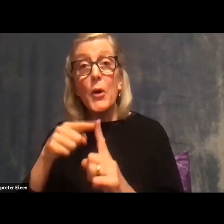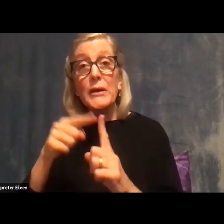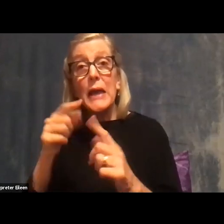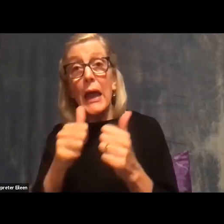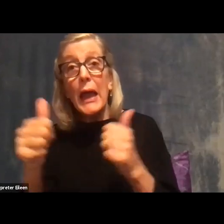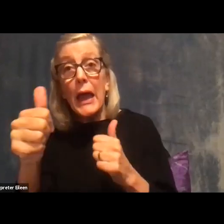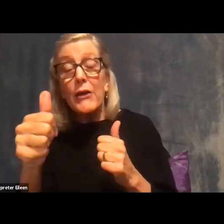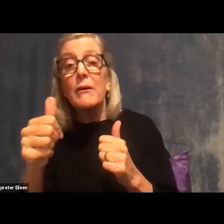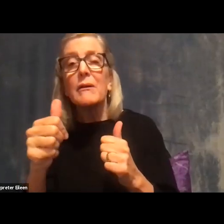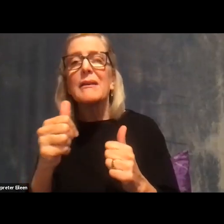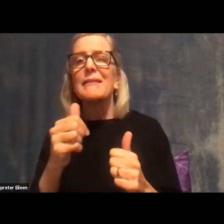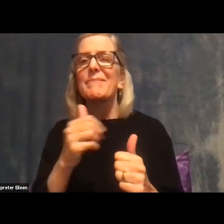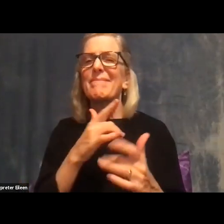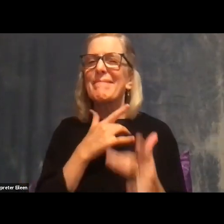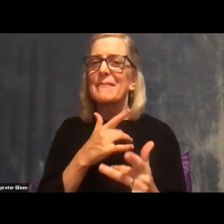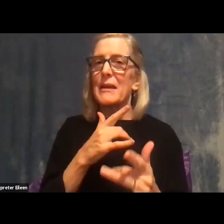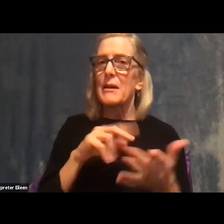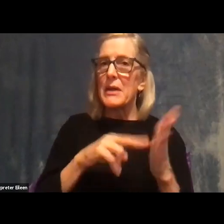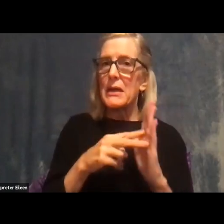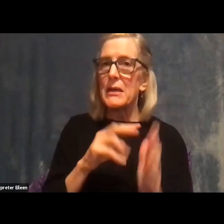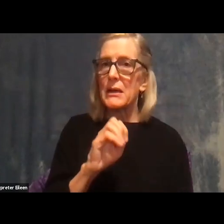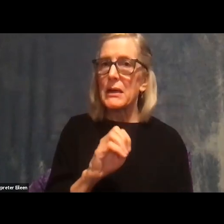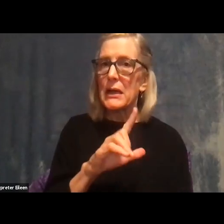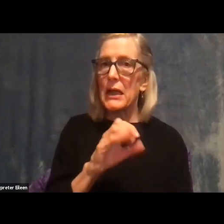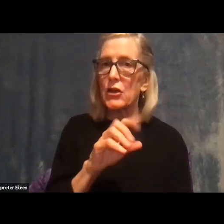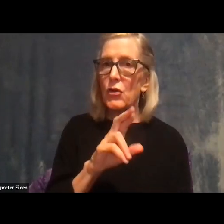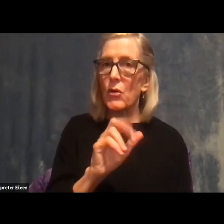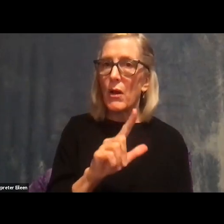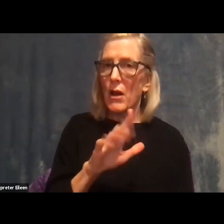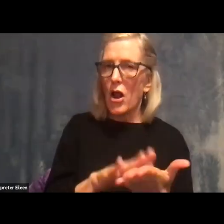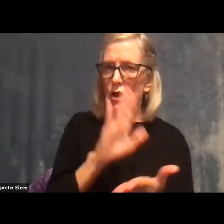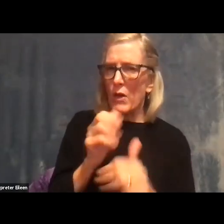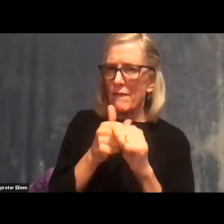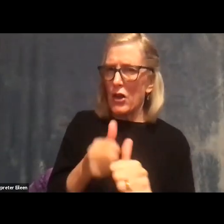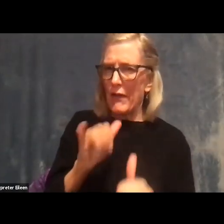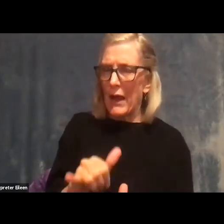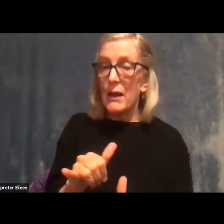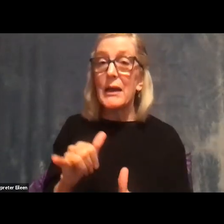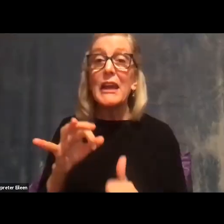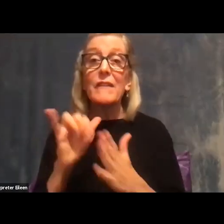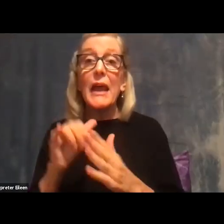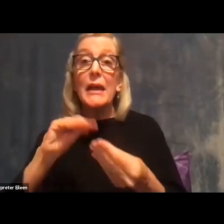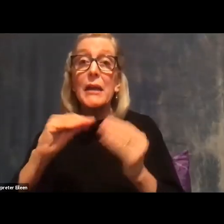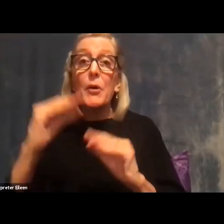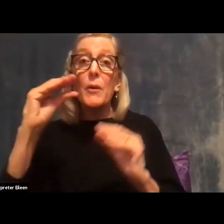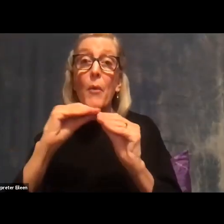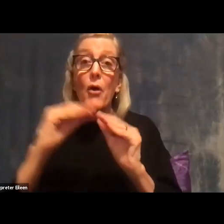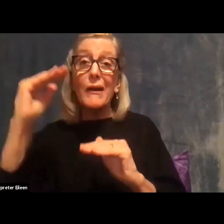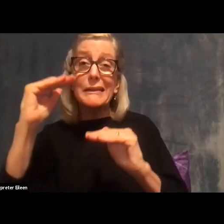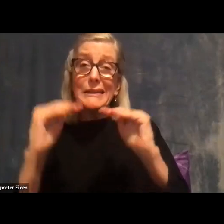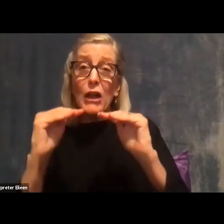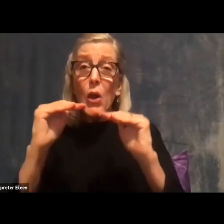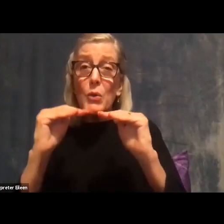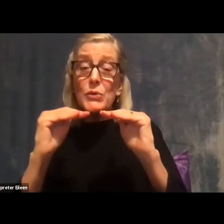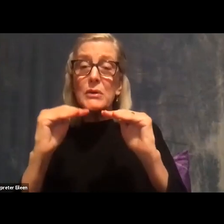track that popular vote. But if there's a closer margin, then it'll become much more likely that national polls won't predict that electoral college vote. So in